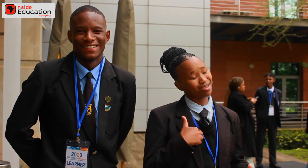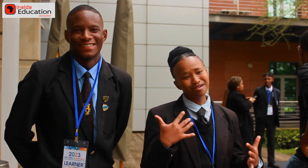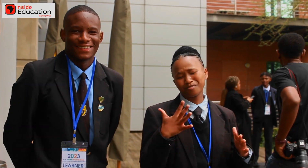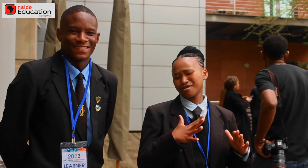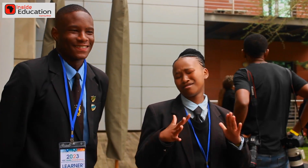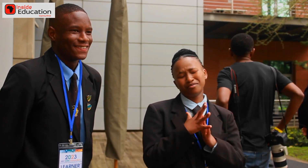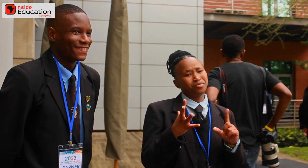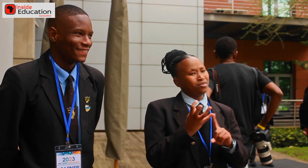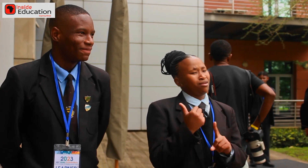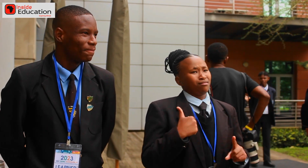achiever. Look at me.